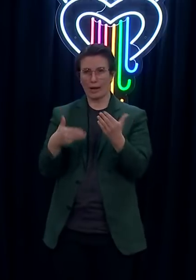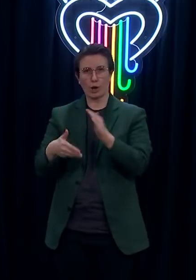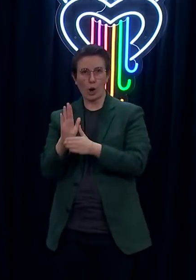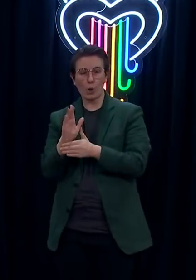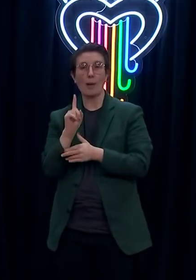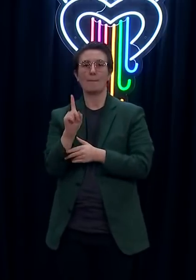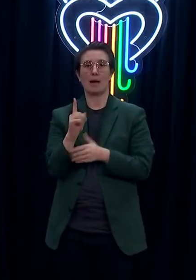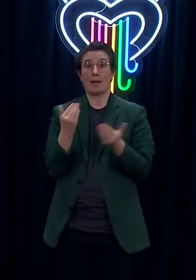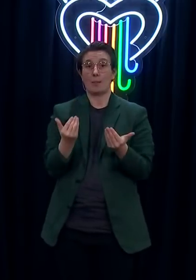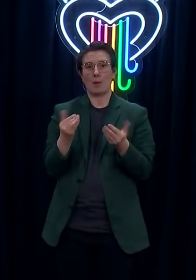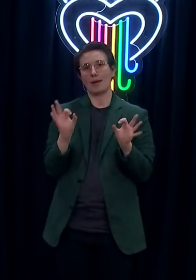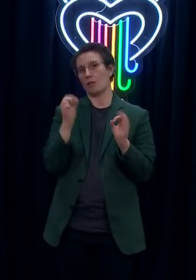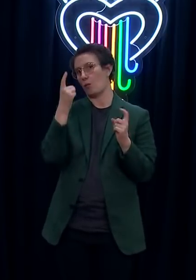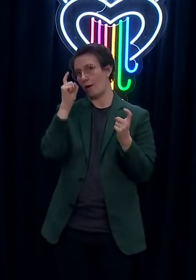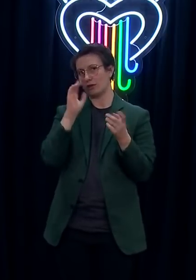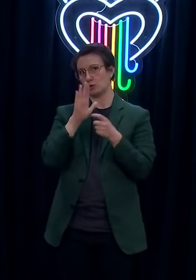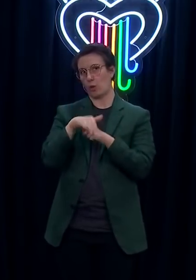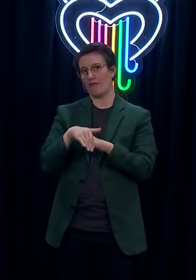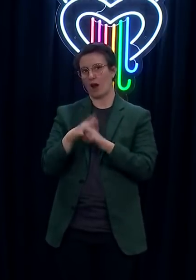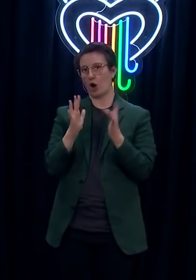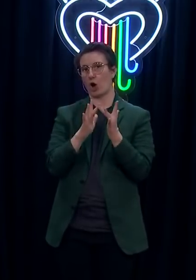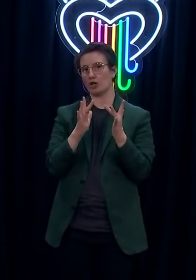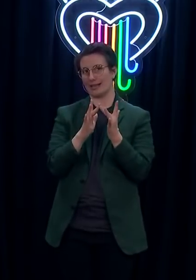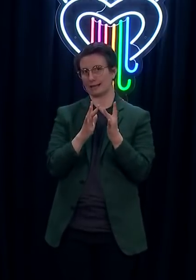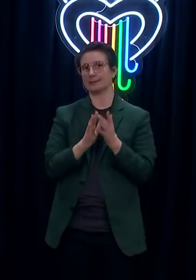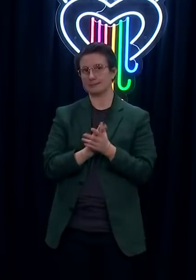contact in a level two environment. Okay.